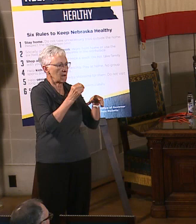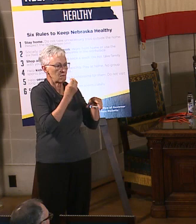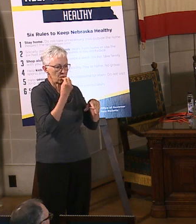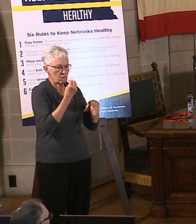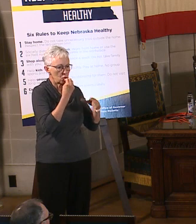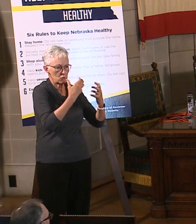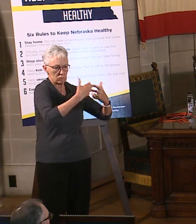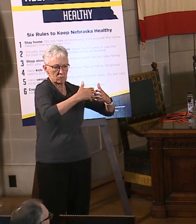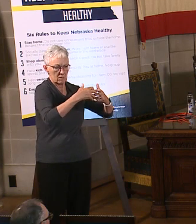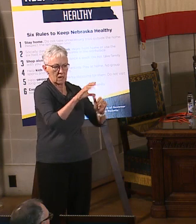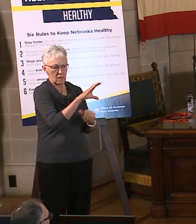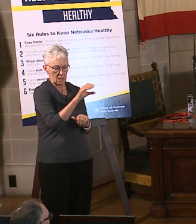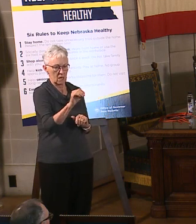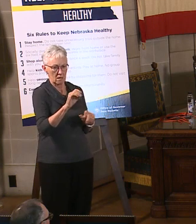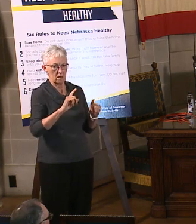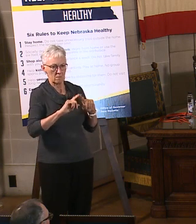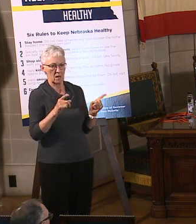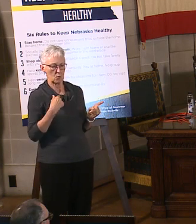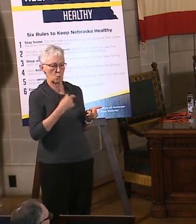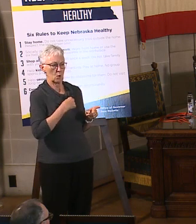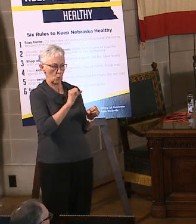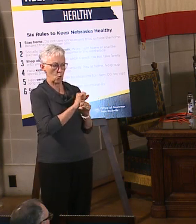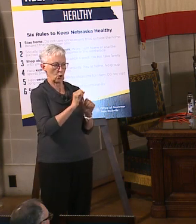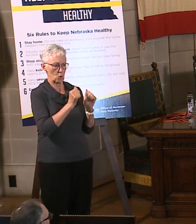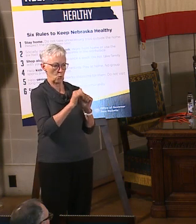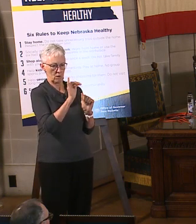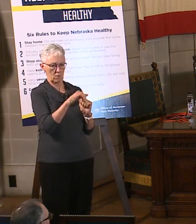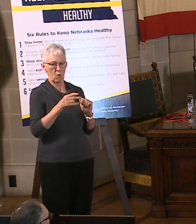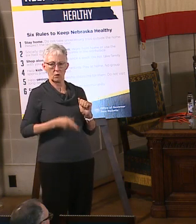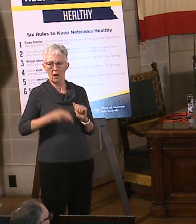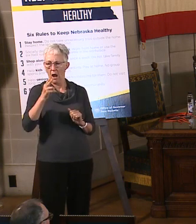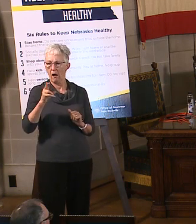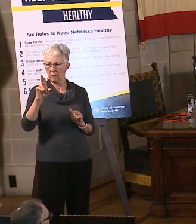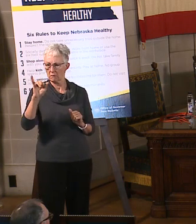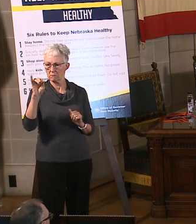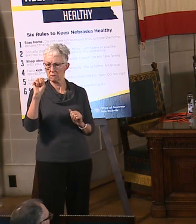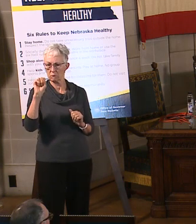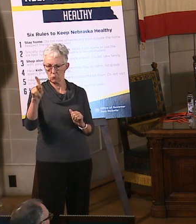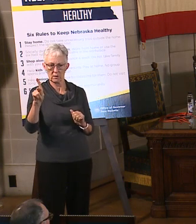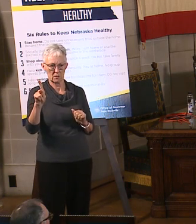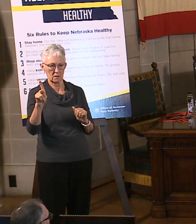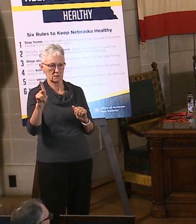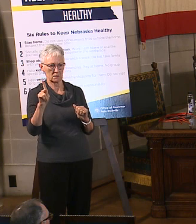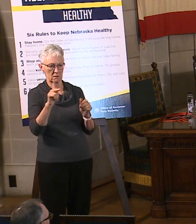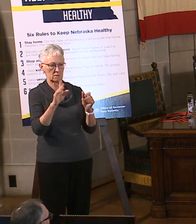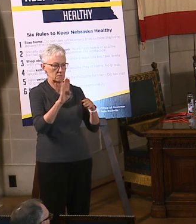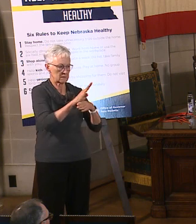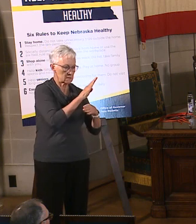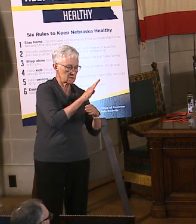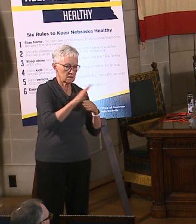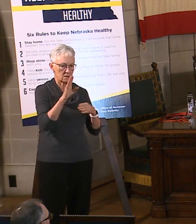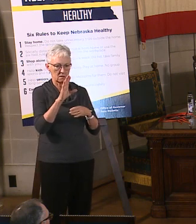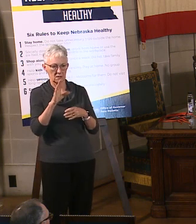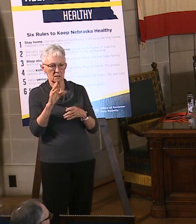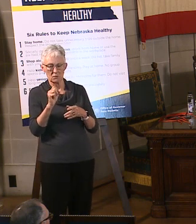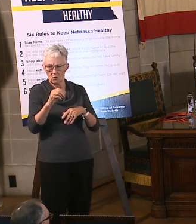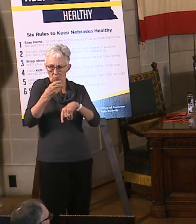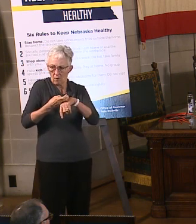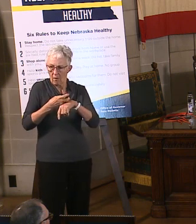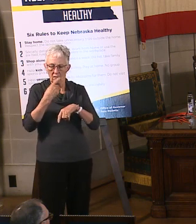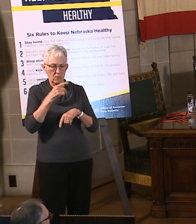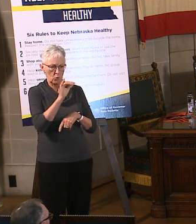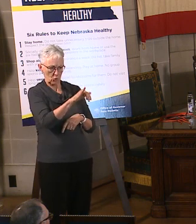focus on some of these high-risk populations that we have seen around the country where it's tough to socially distance and so we